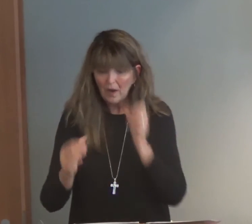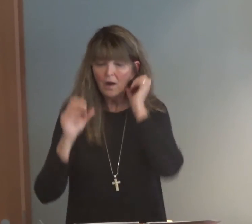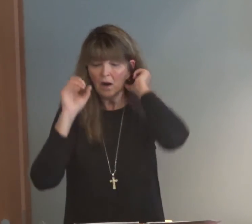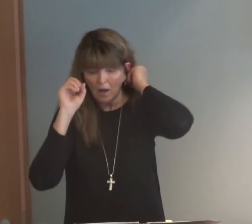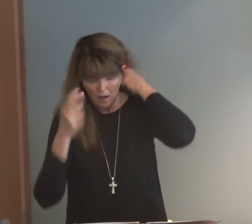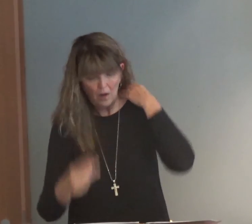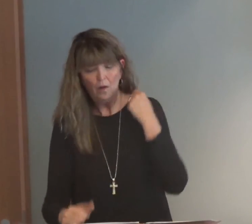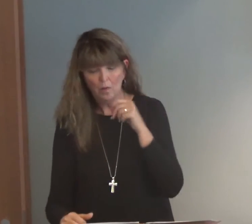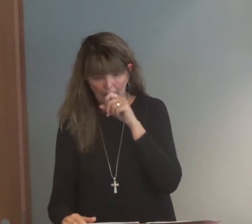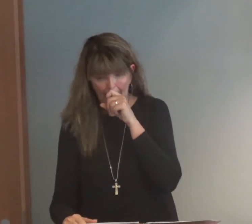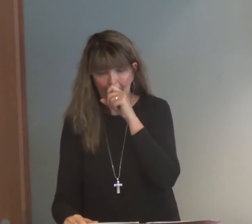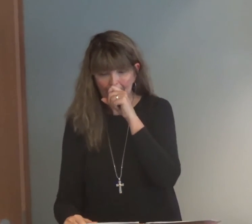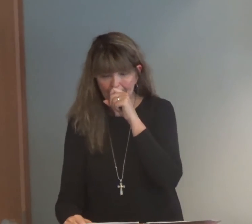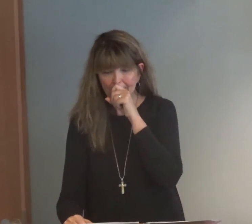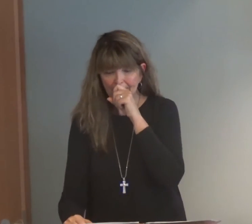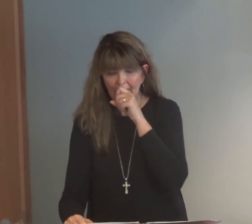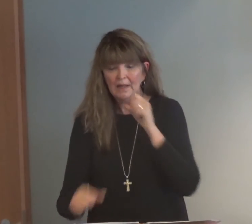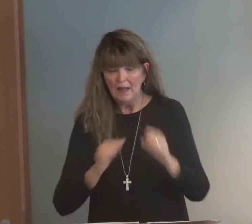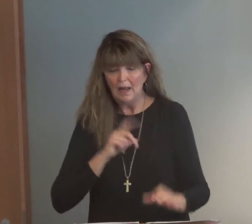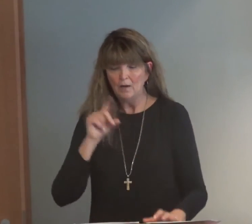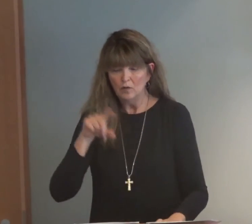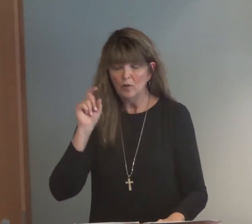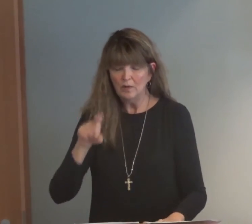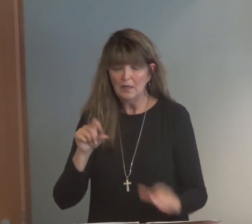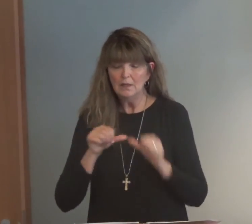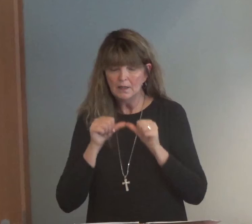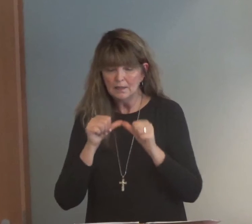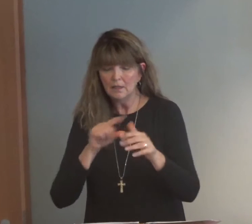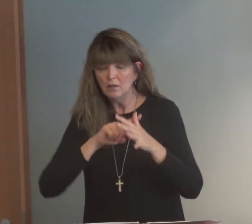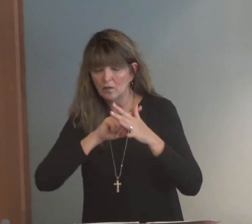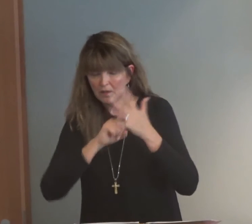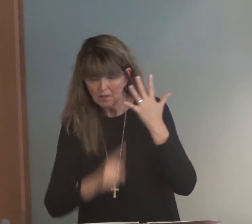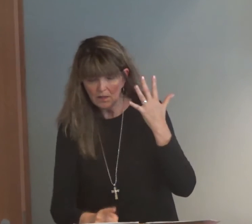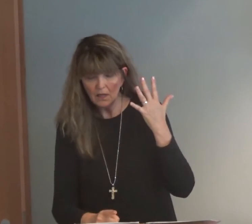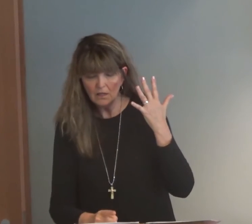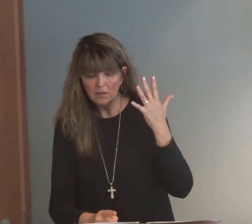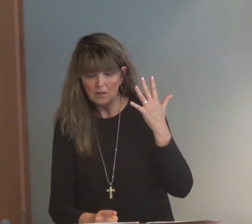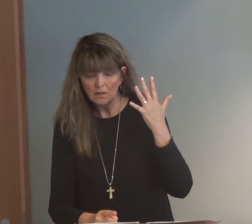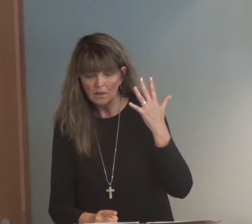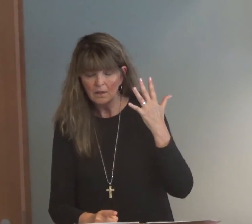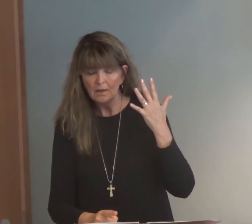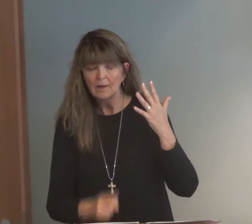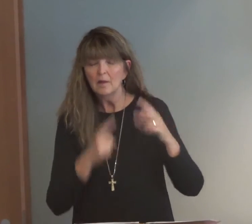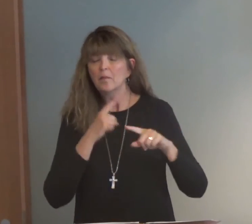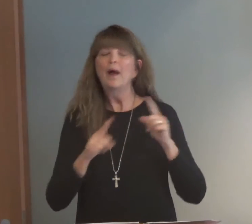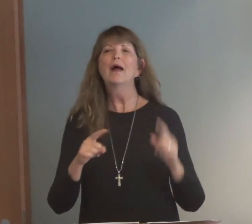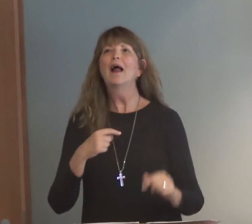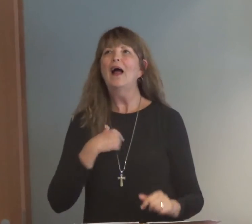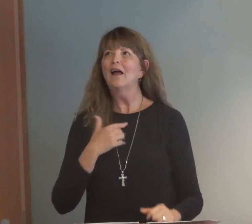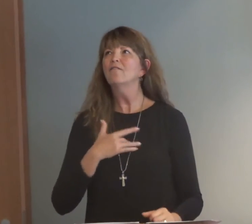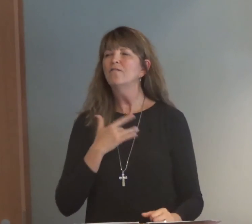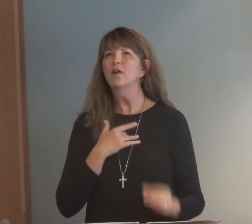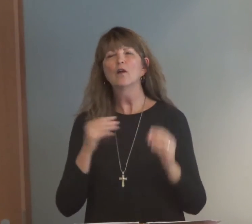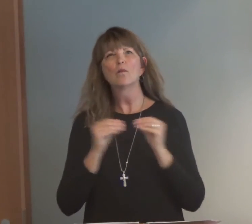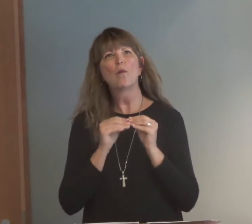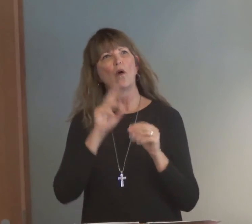you really want to forgive other people. So go ahead and think about what Paul was going through, and then what you're going through, and see the